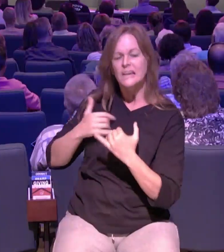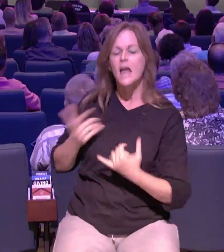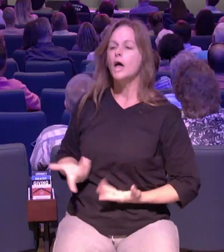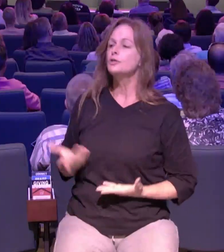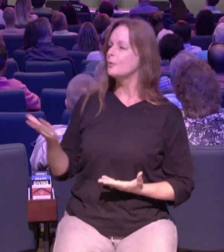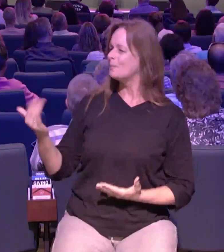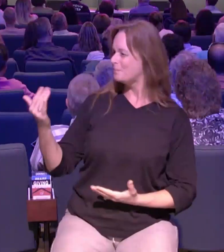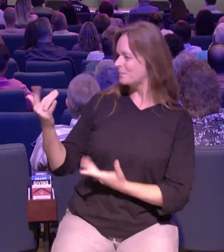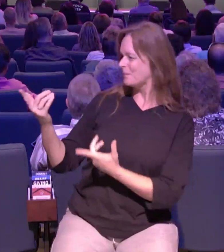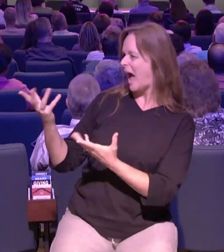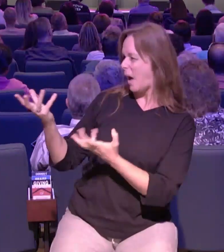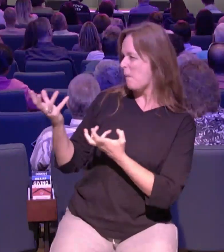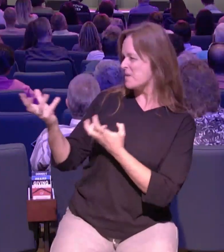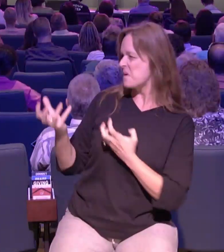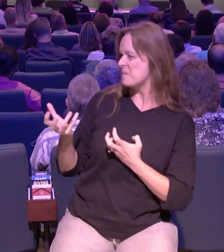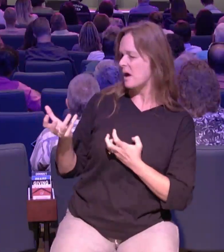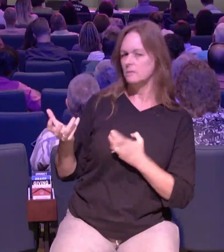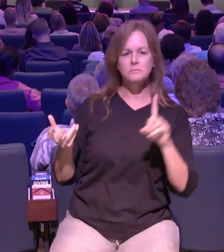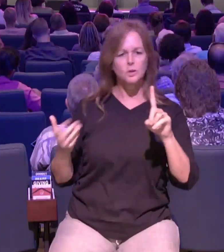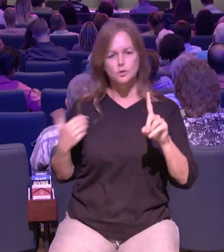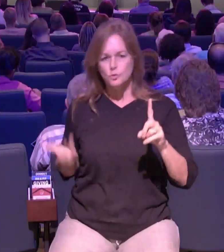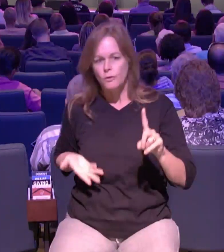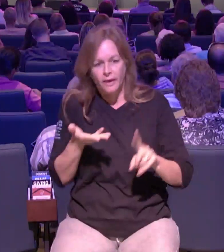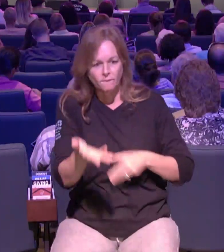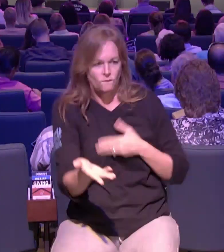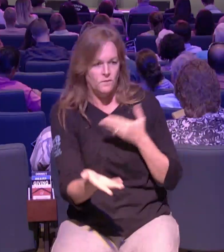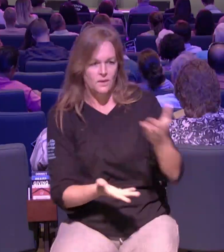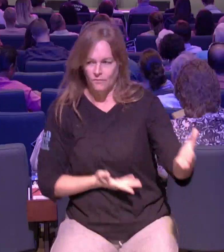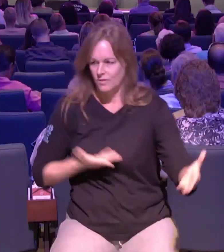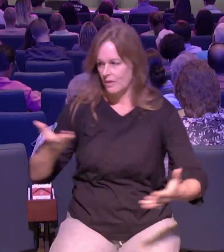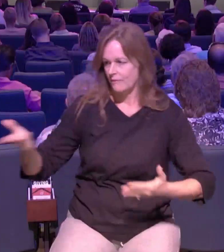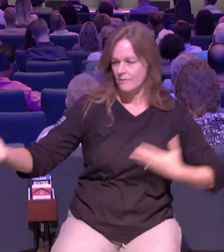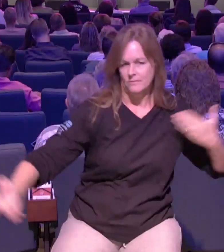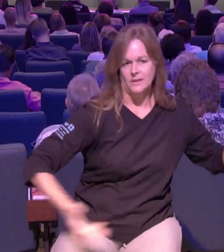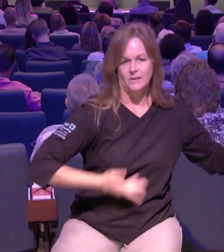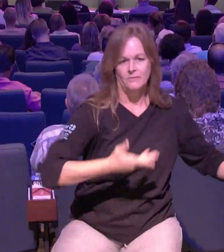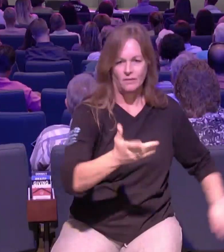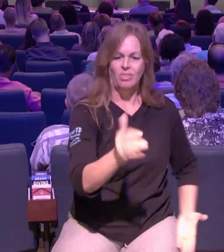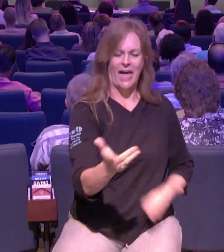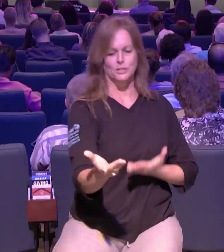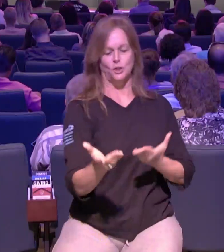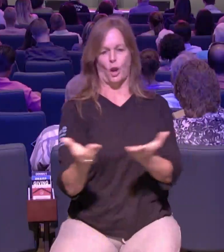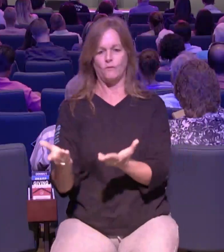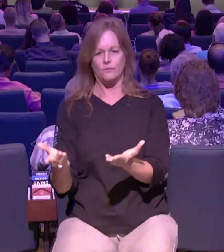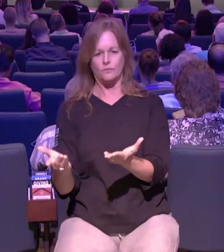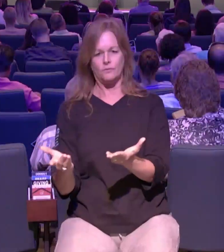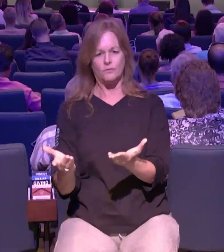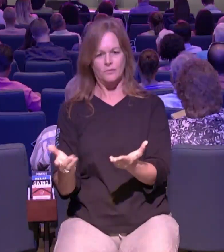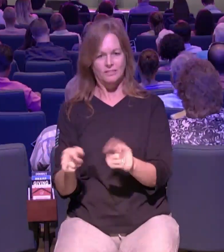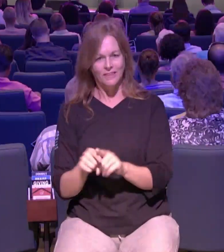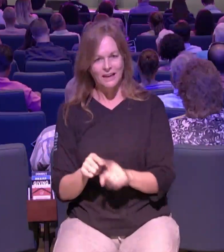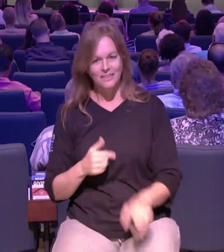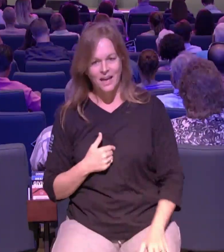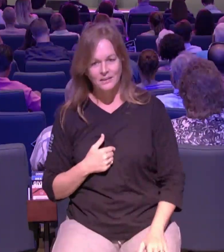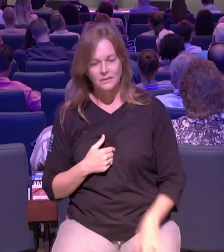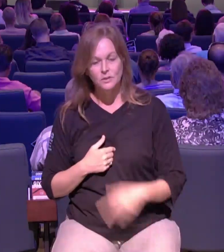and notice it says there your attitude must be like me this is an optional